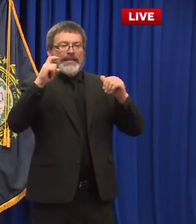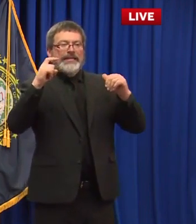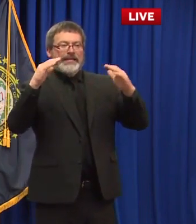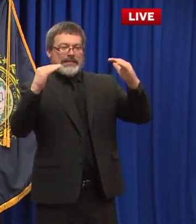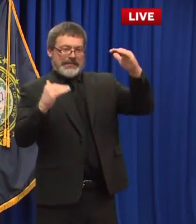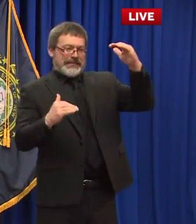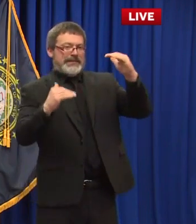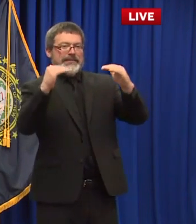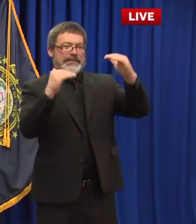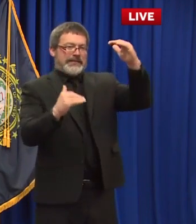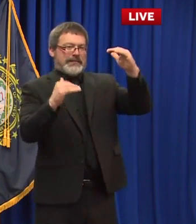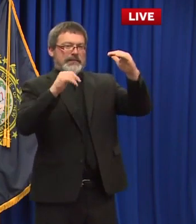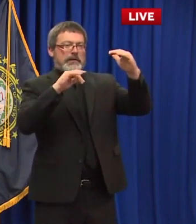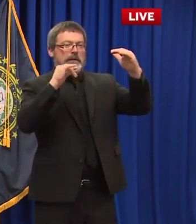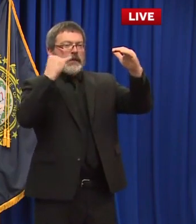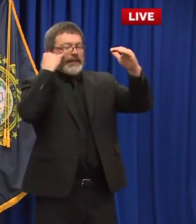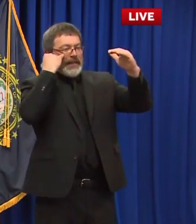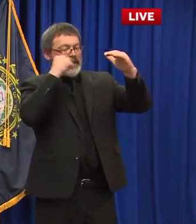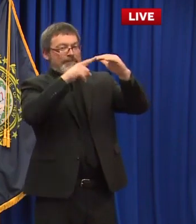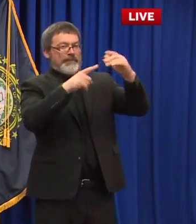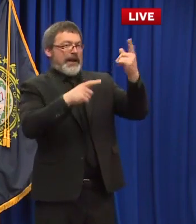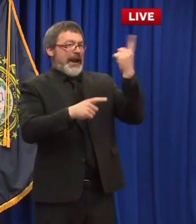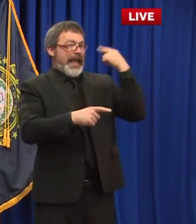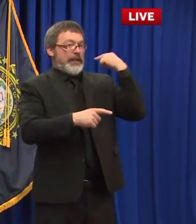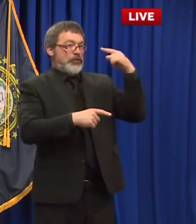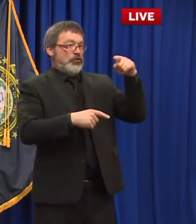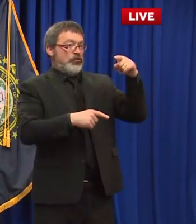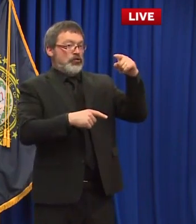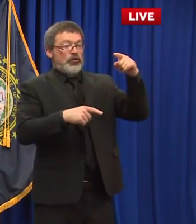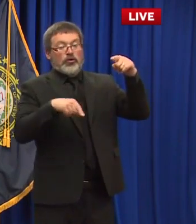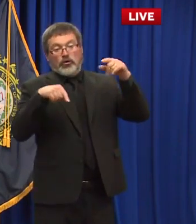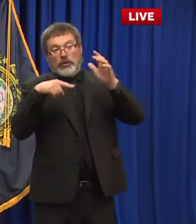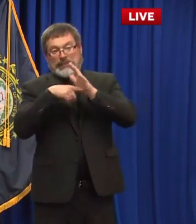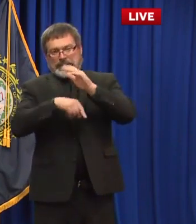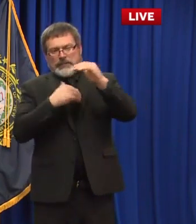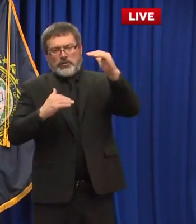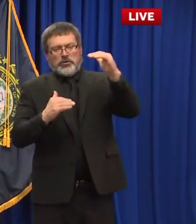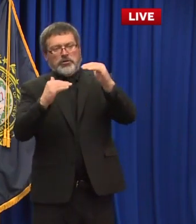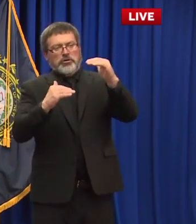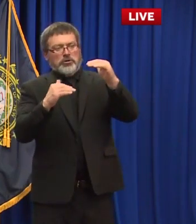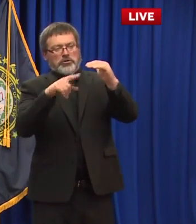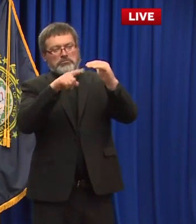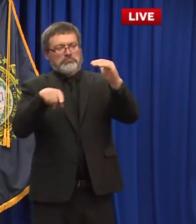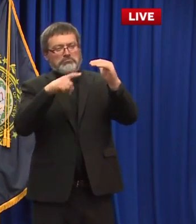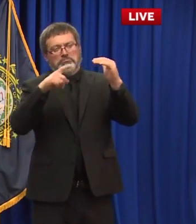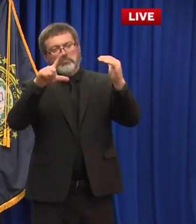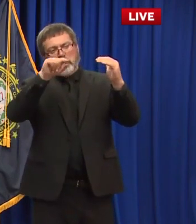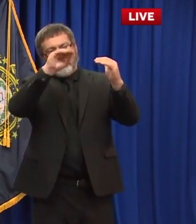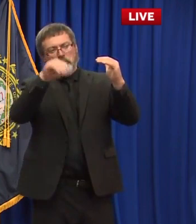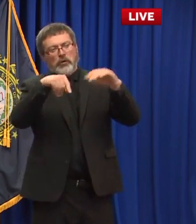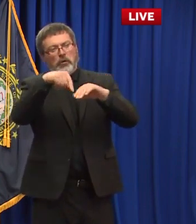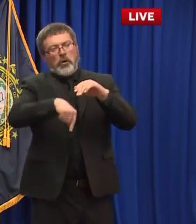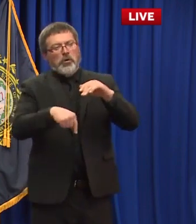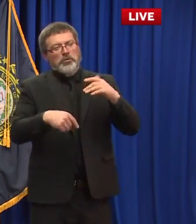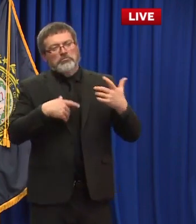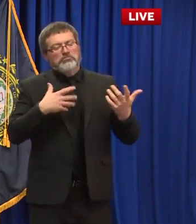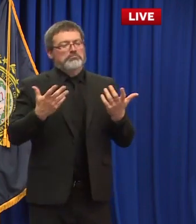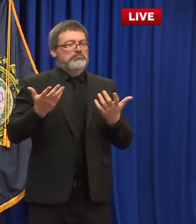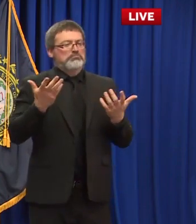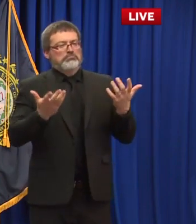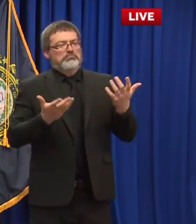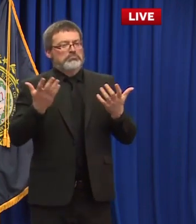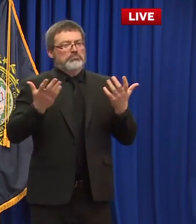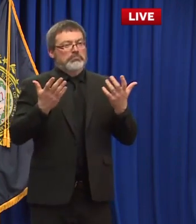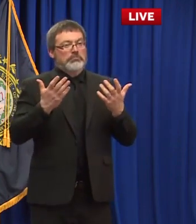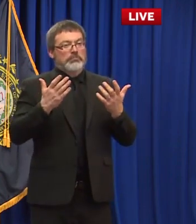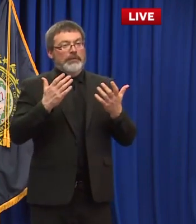not as hard hit maybe they only lost 10 you know 20 or 30 percent of their expected revenue uh they'll get a share of that 10 or 20 percent whereas a restaurant